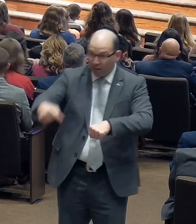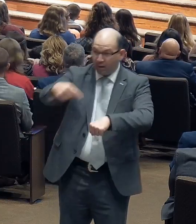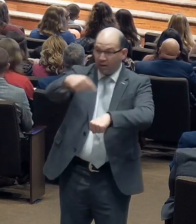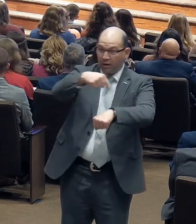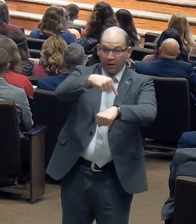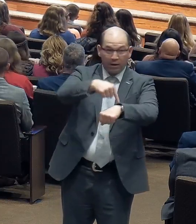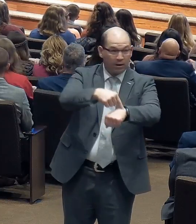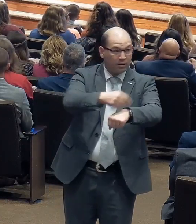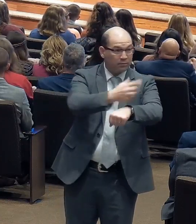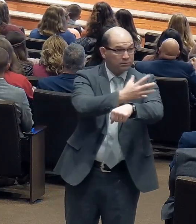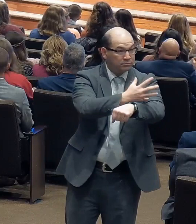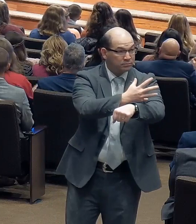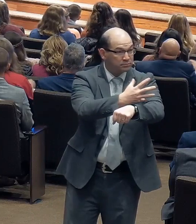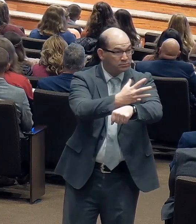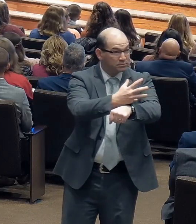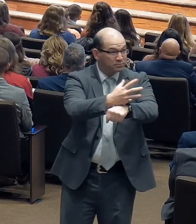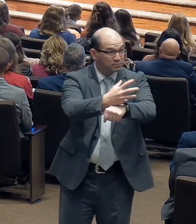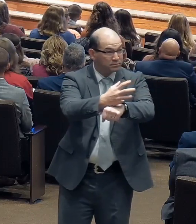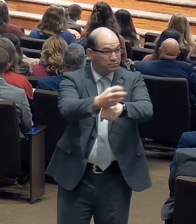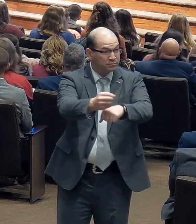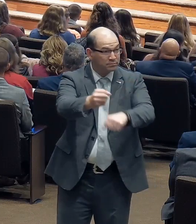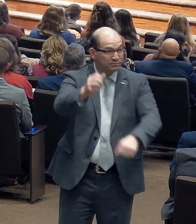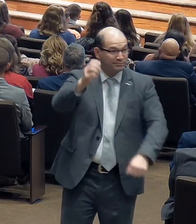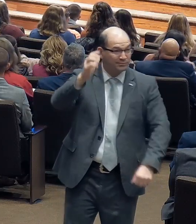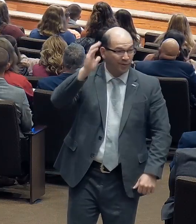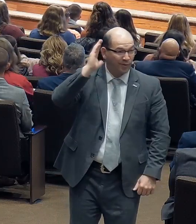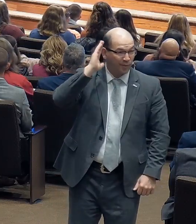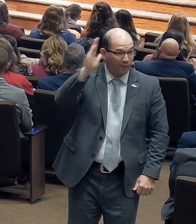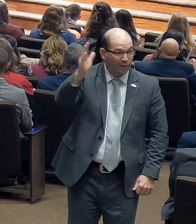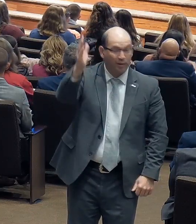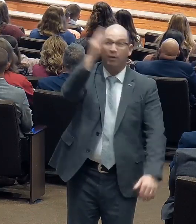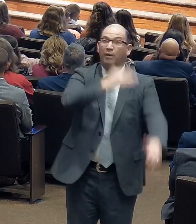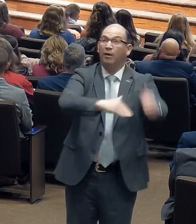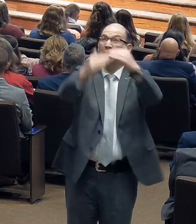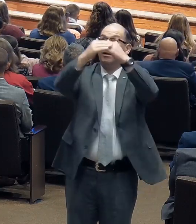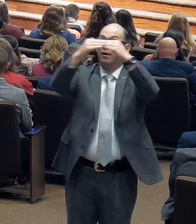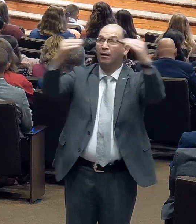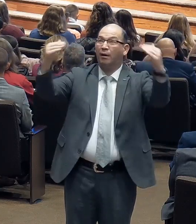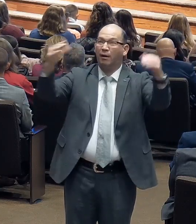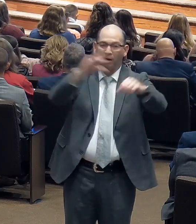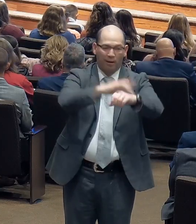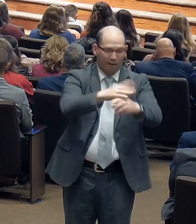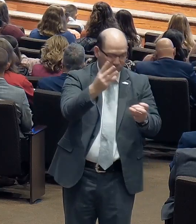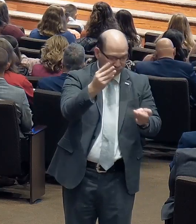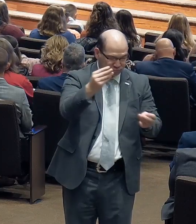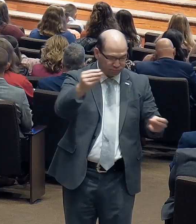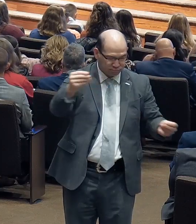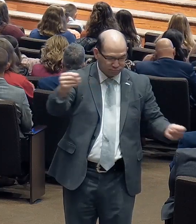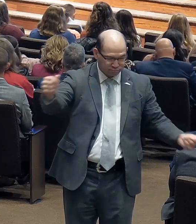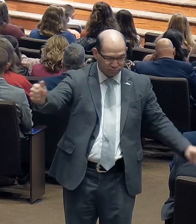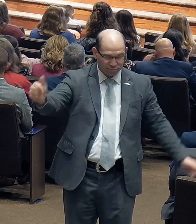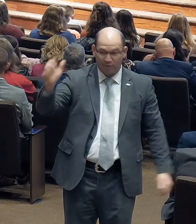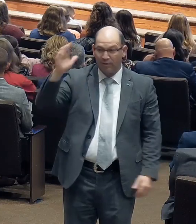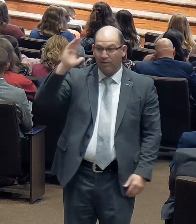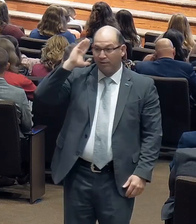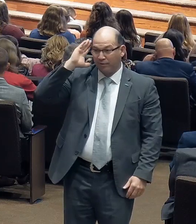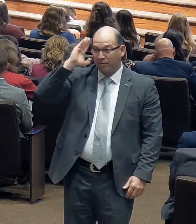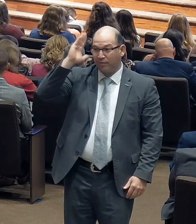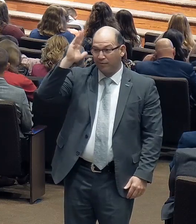pass away. It's not a dream, God will make